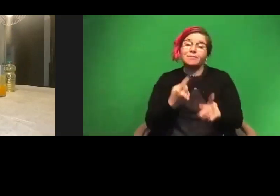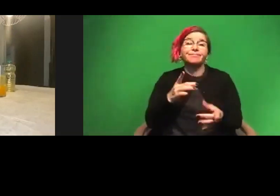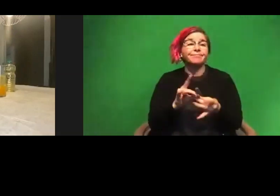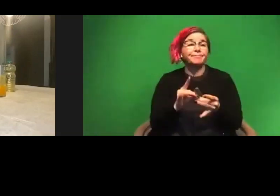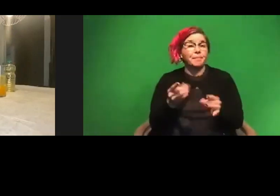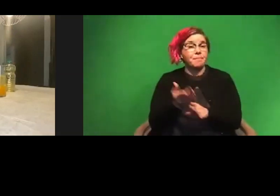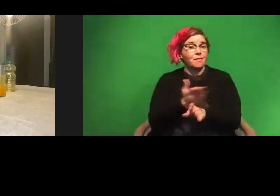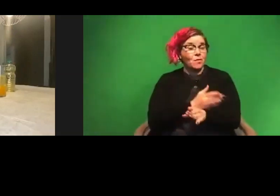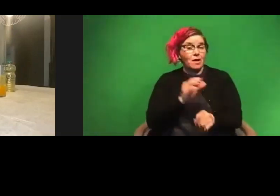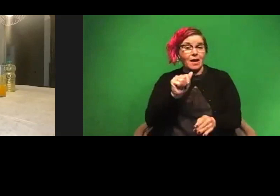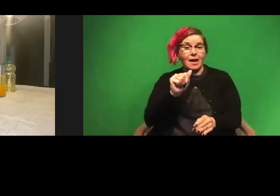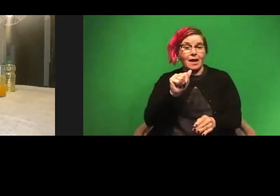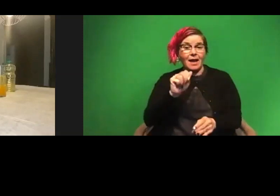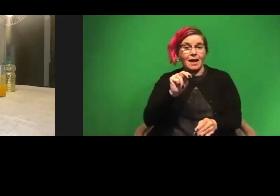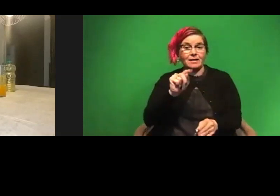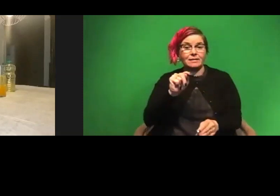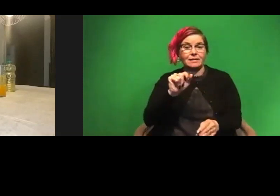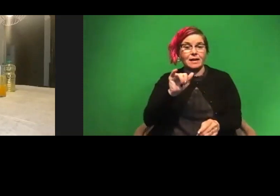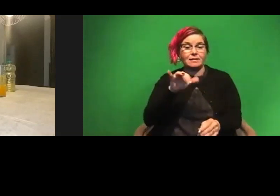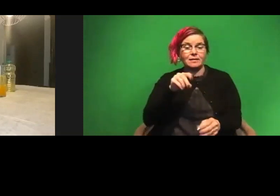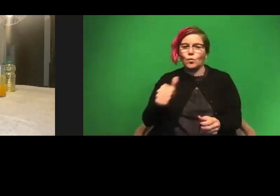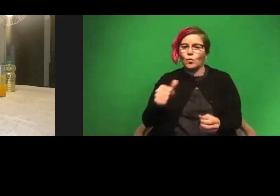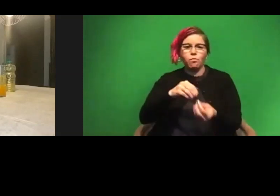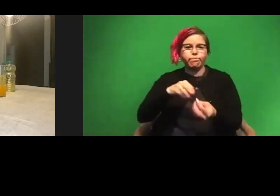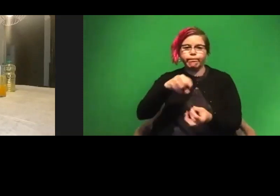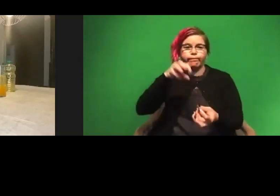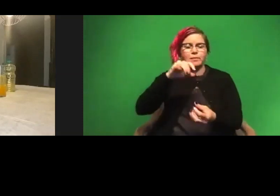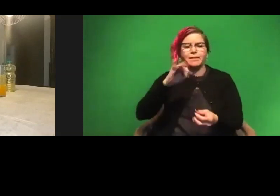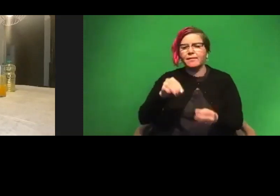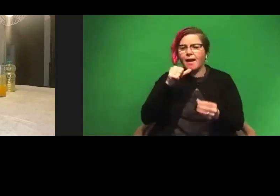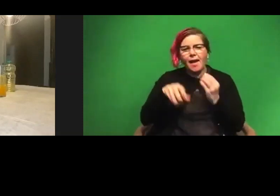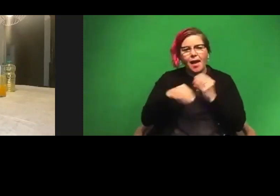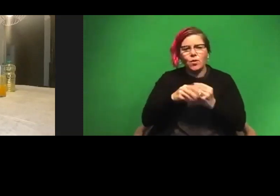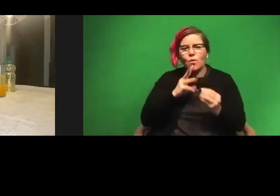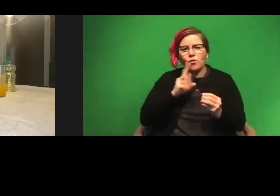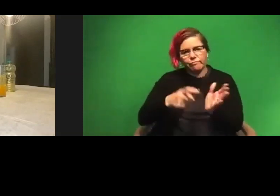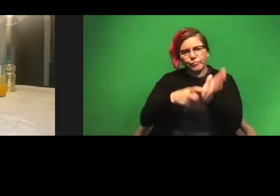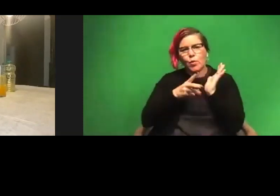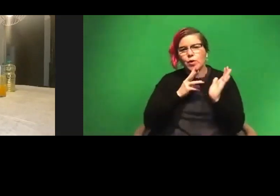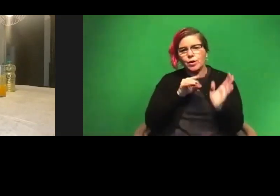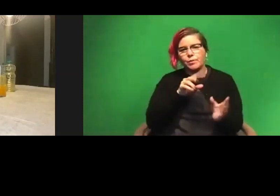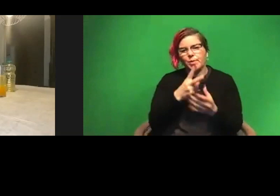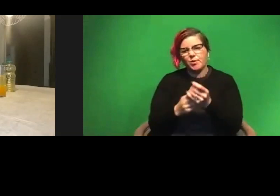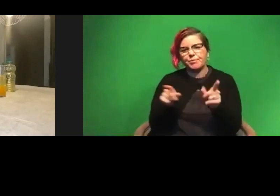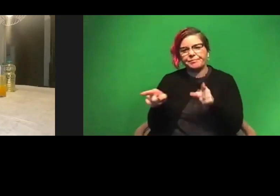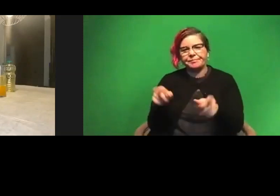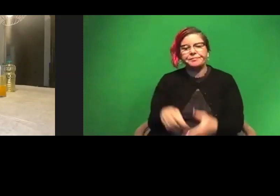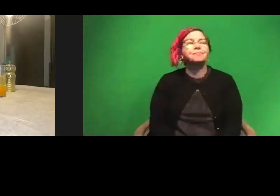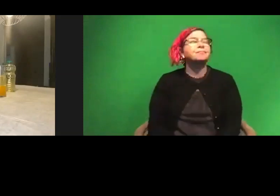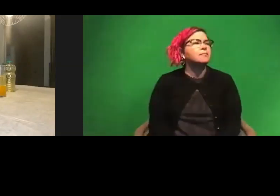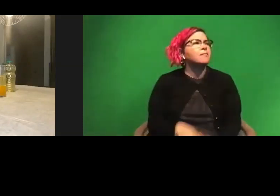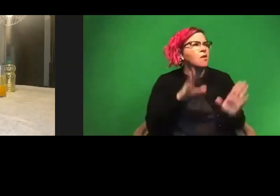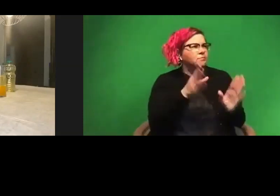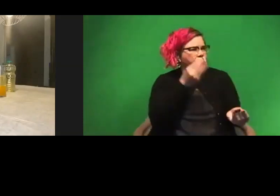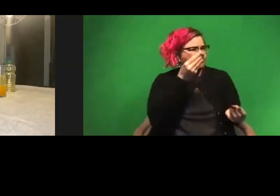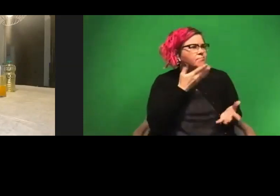the anacid won't give off the reaction if it's not added to the water. Awesome. Thank you. Um, do you like your job? Is